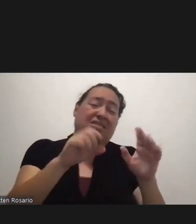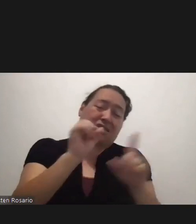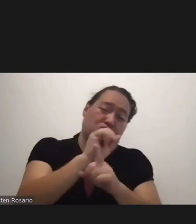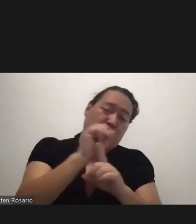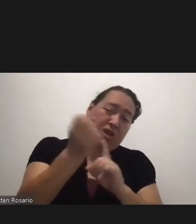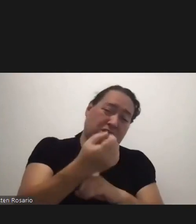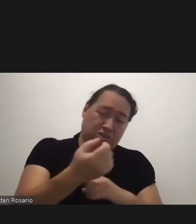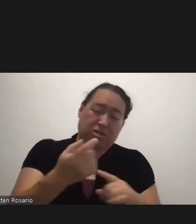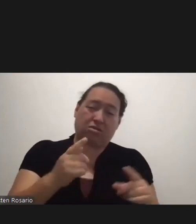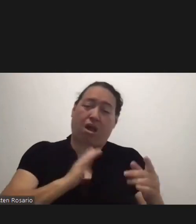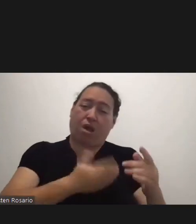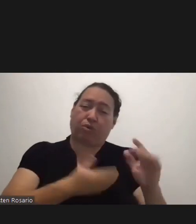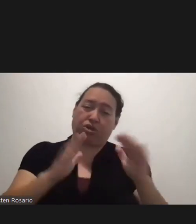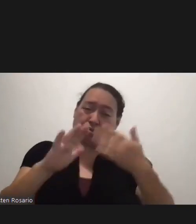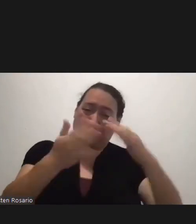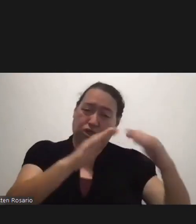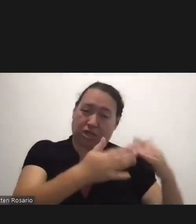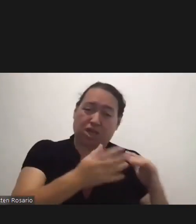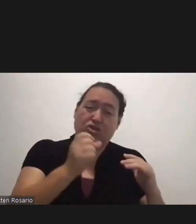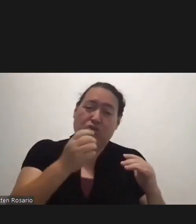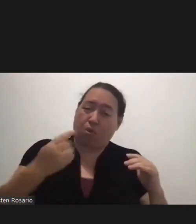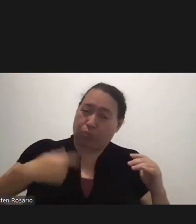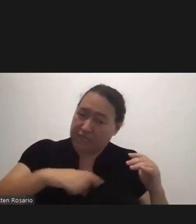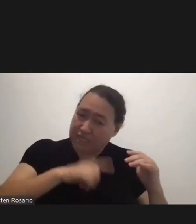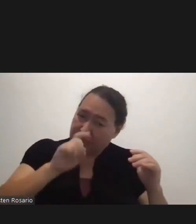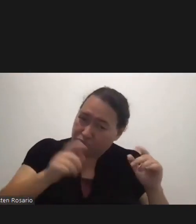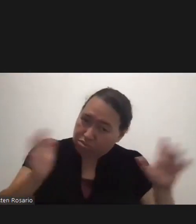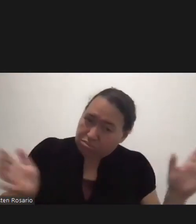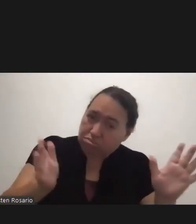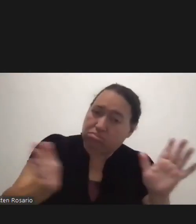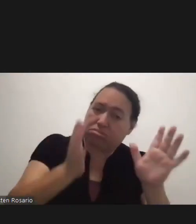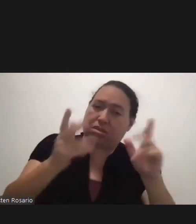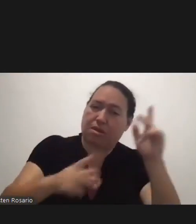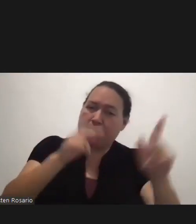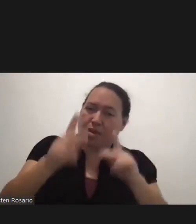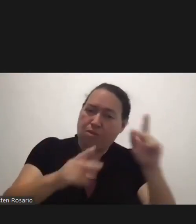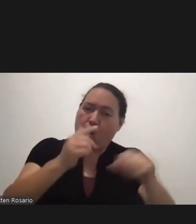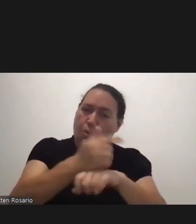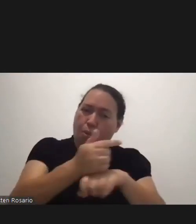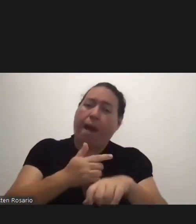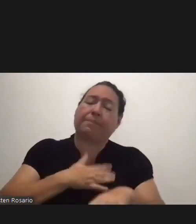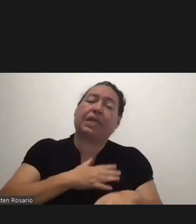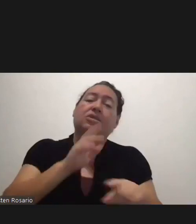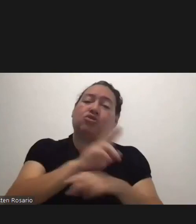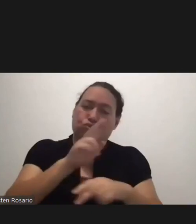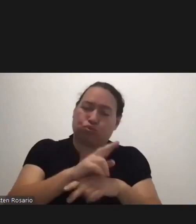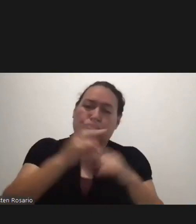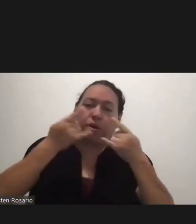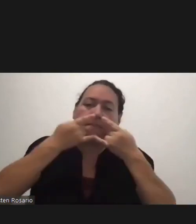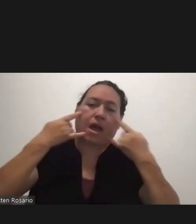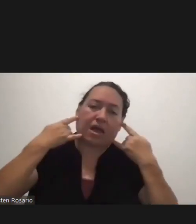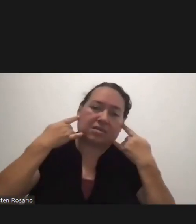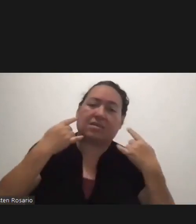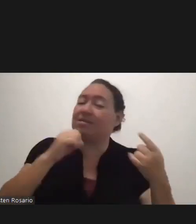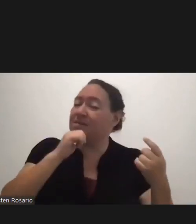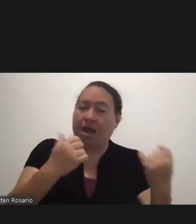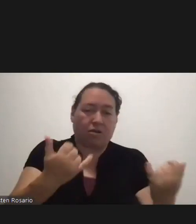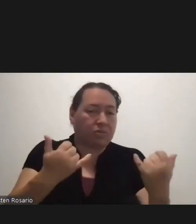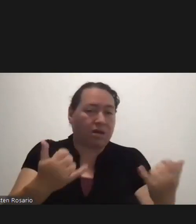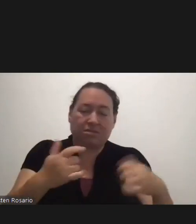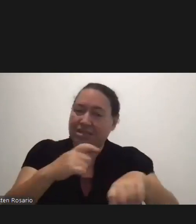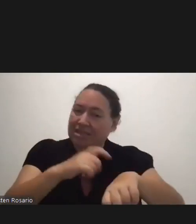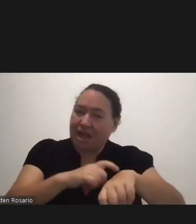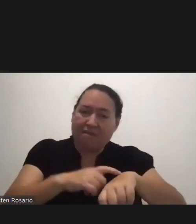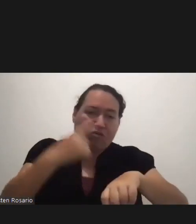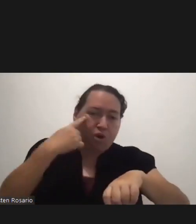why I continue to urge the people of Guam To wear your mask Now is not the time to let our guard